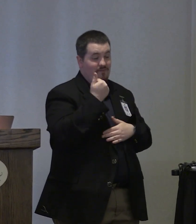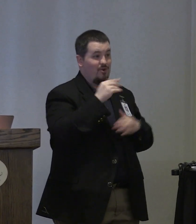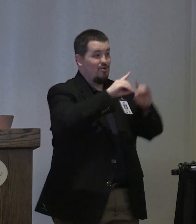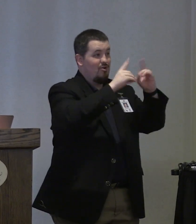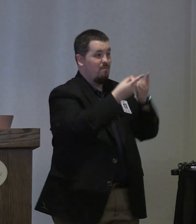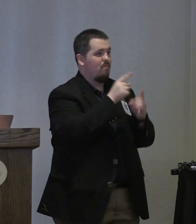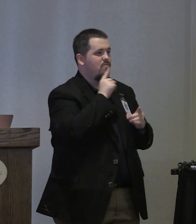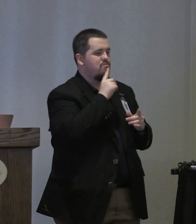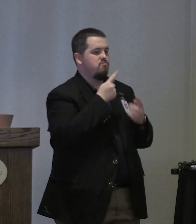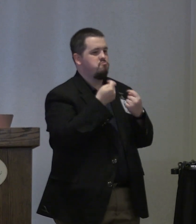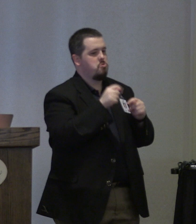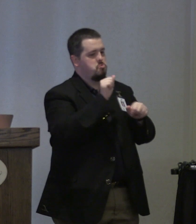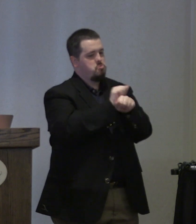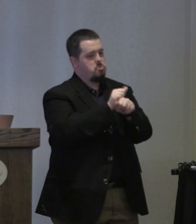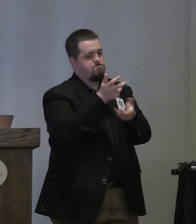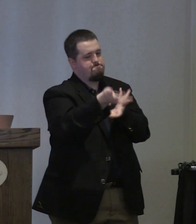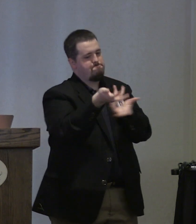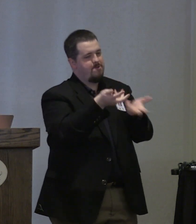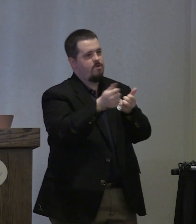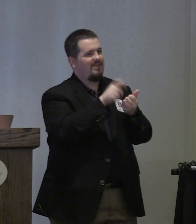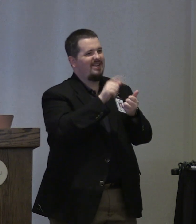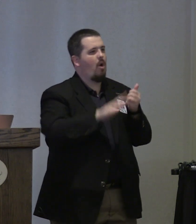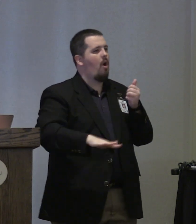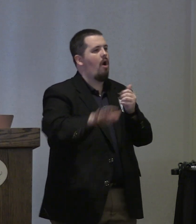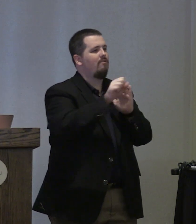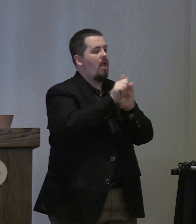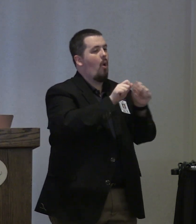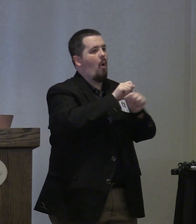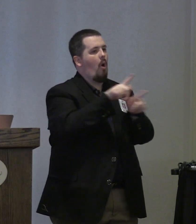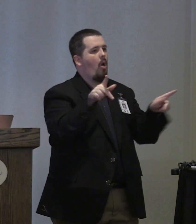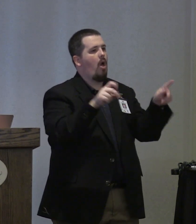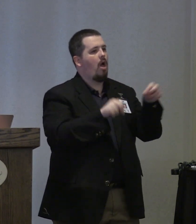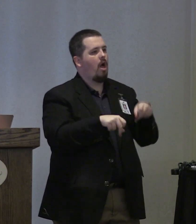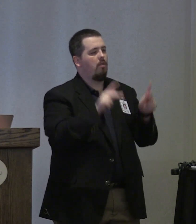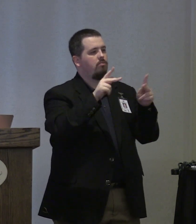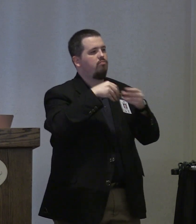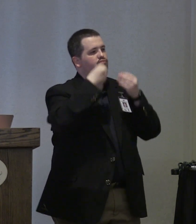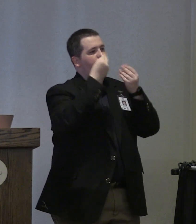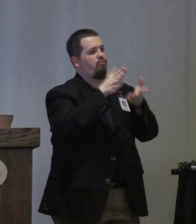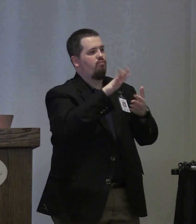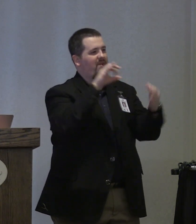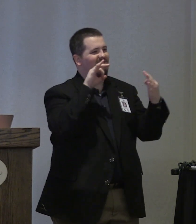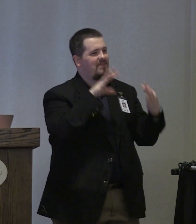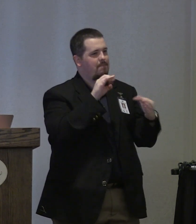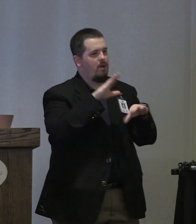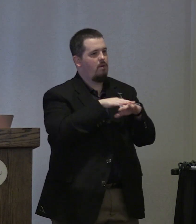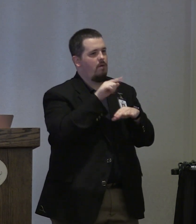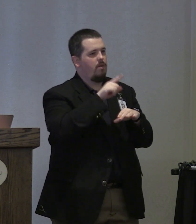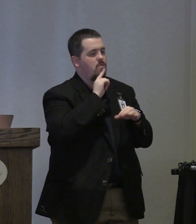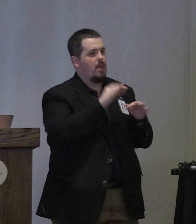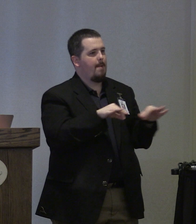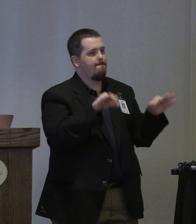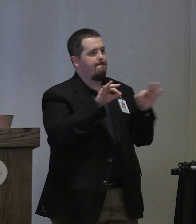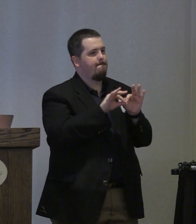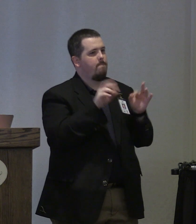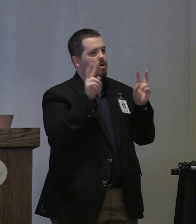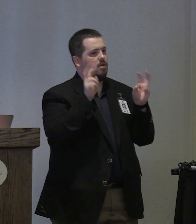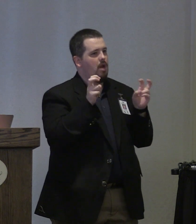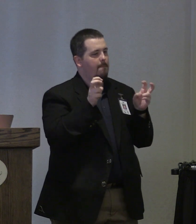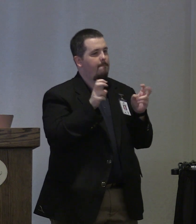department is really trying to work with tennesseans all across the state give all folks opportunity to provide their input on this very important topic